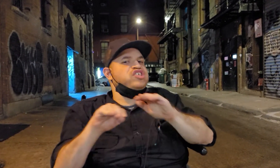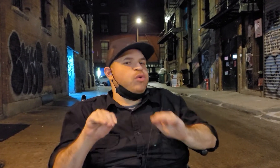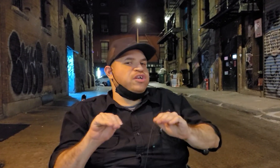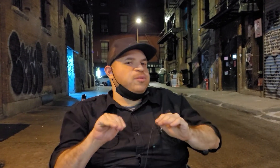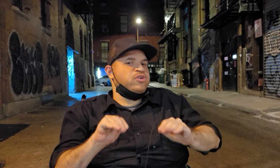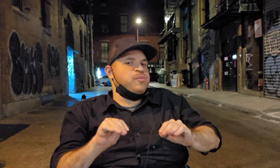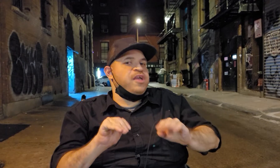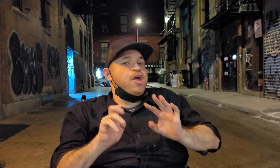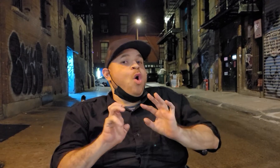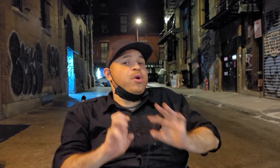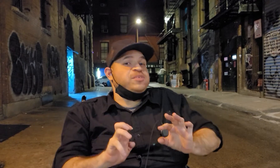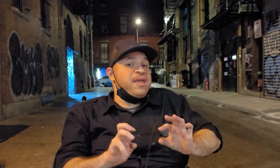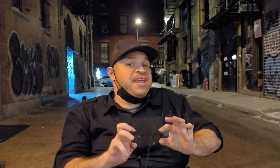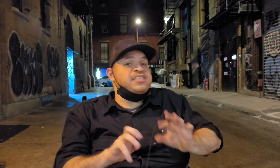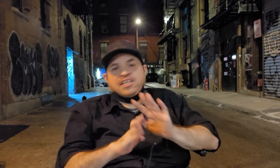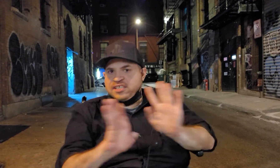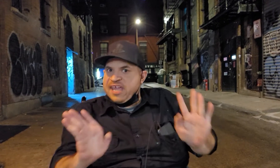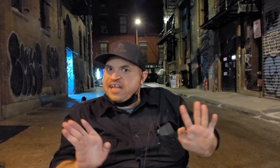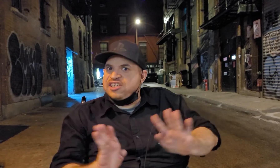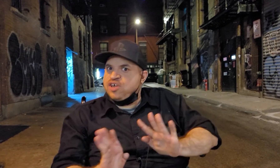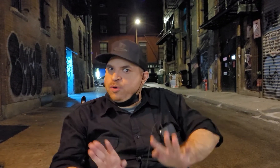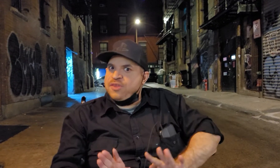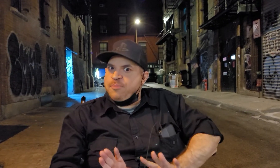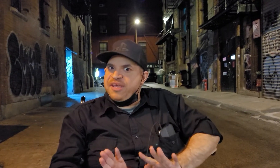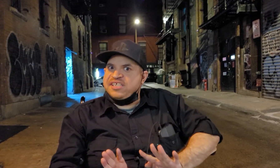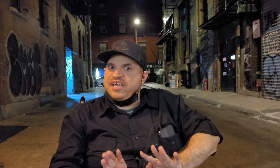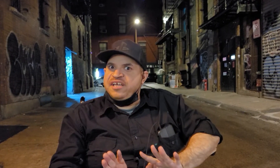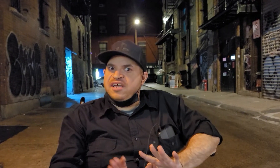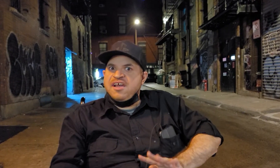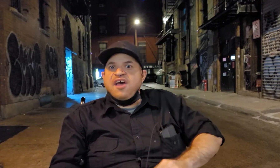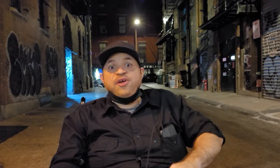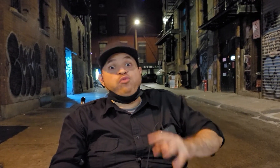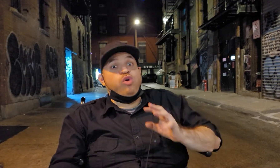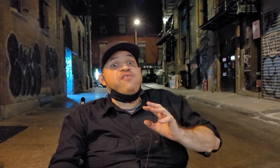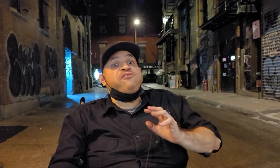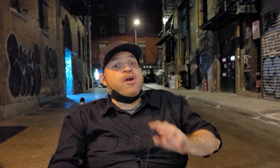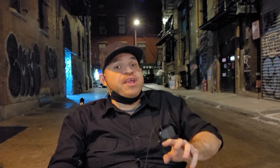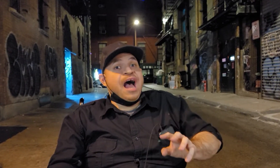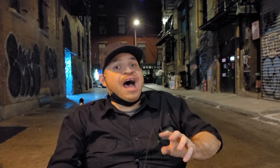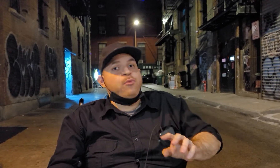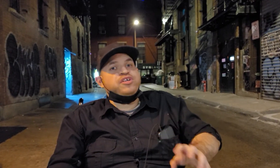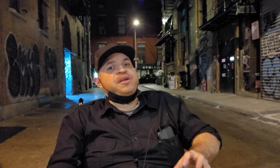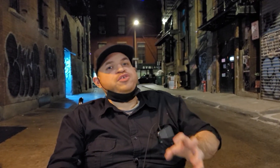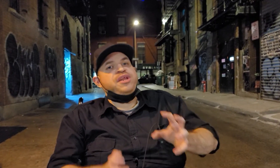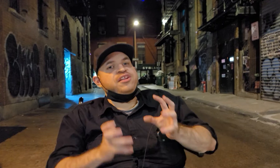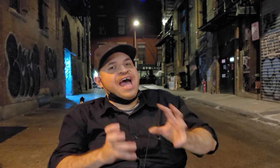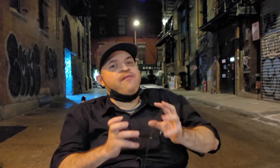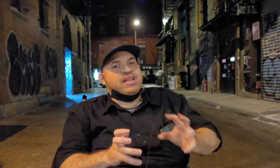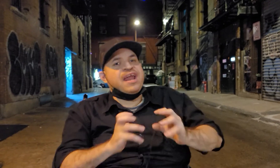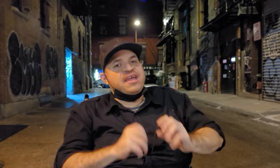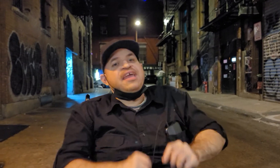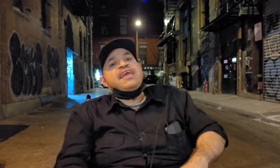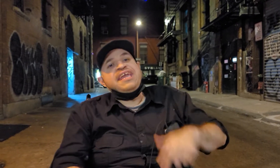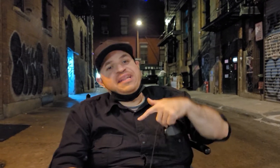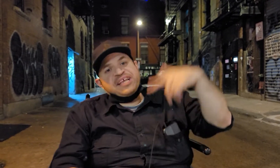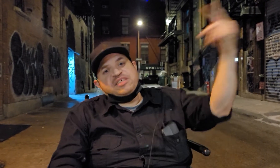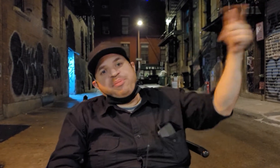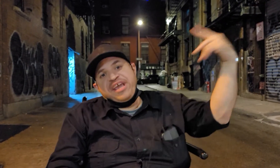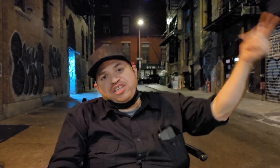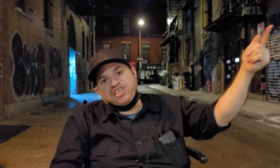where they're supposed to be which means since again since they're both like pcs they run very hot which means you need to have a lot of heat dissipation